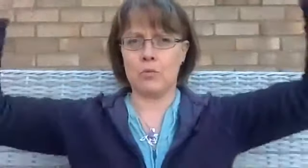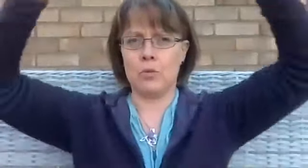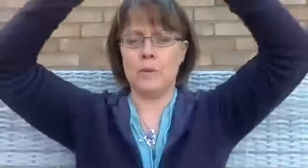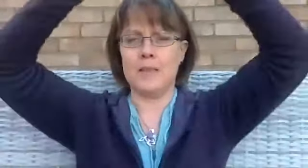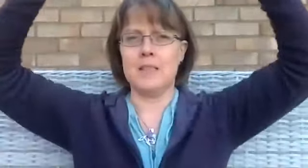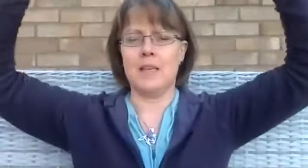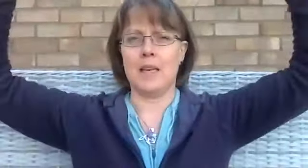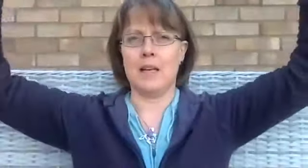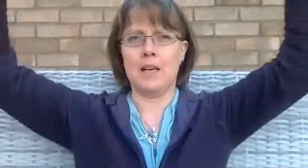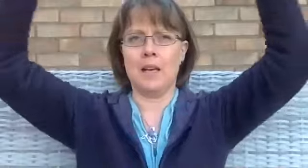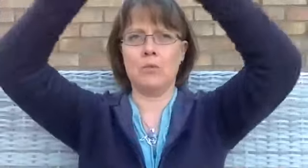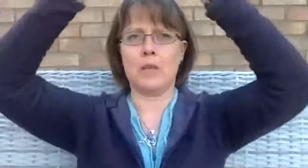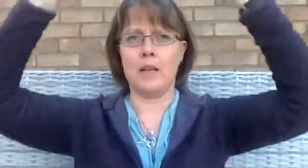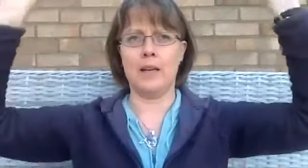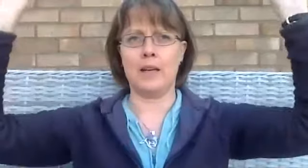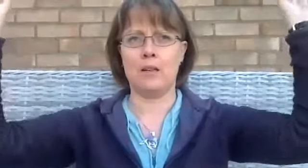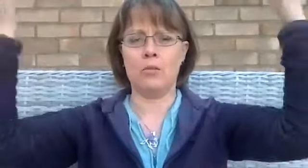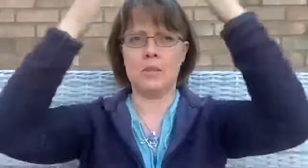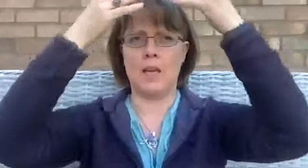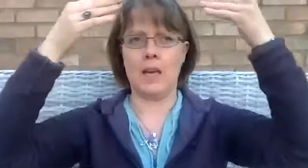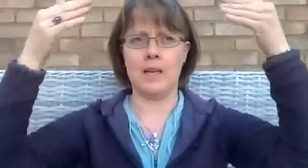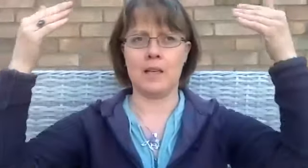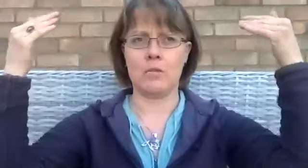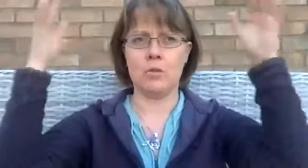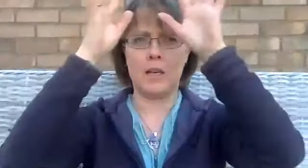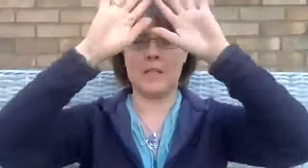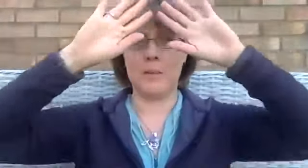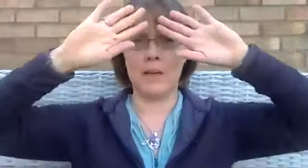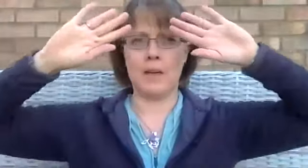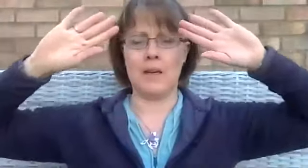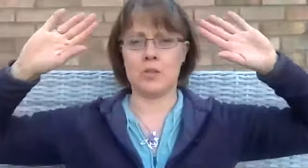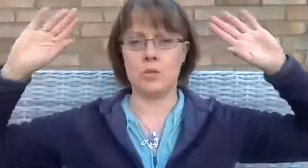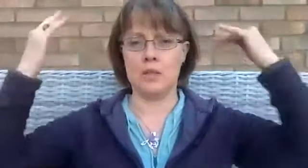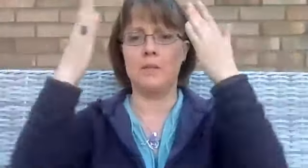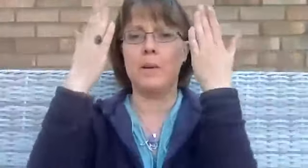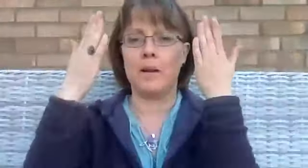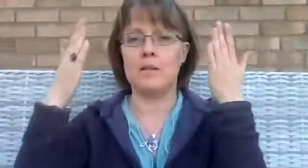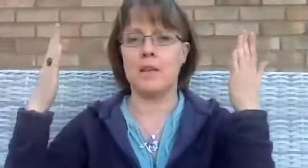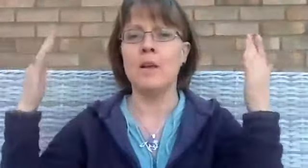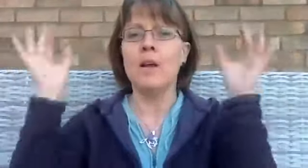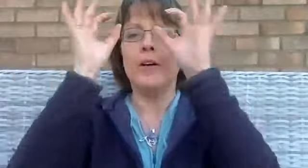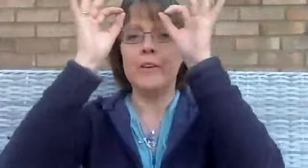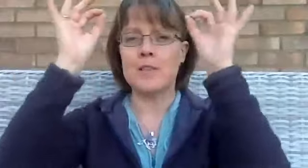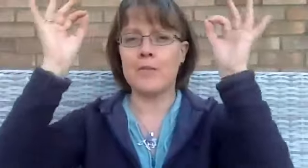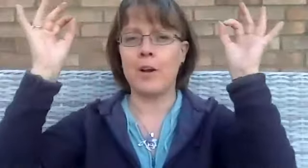it's going to be infected. to infected when they're expected to this. First of time,